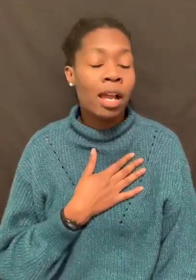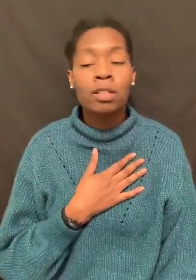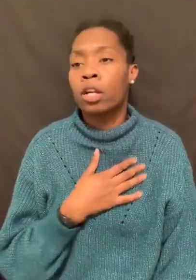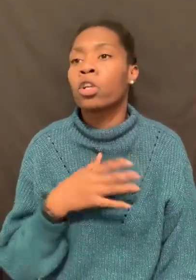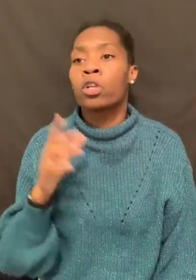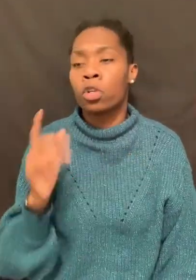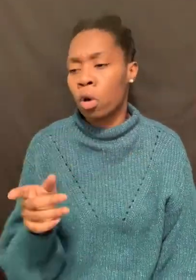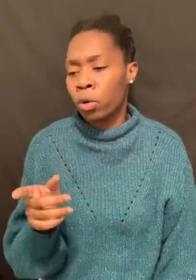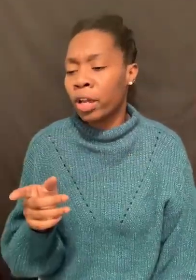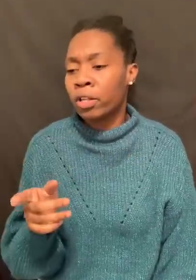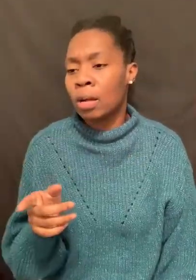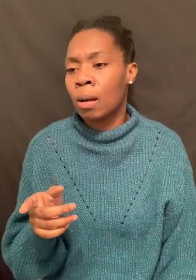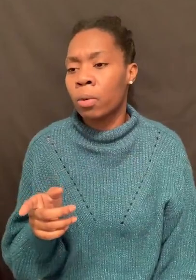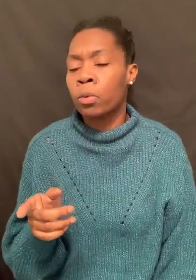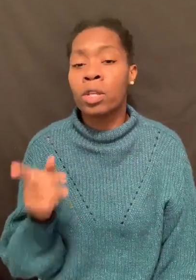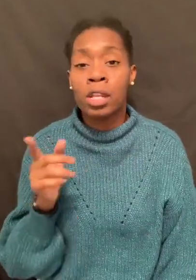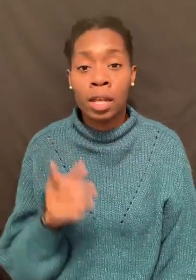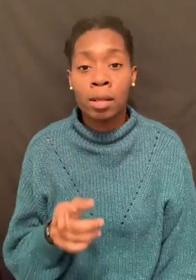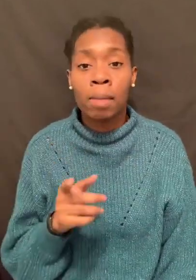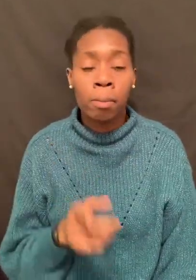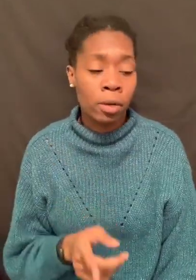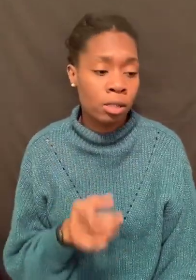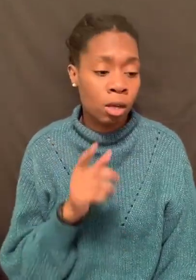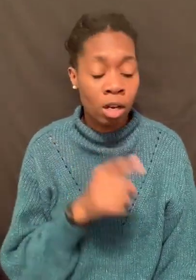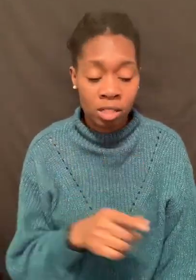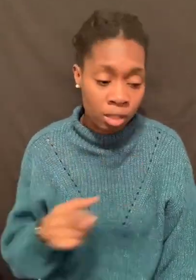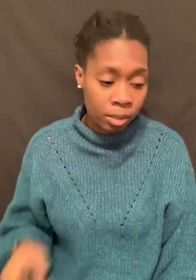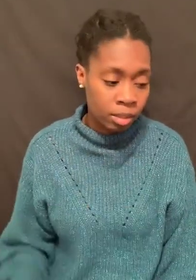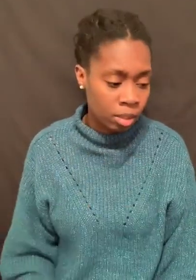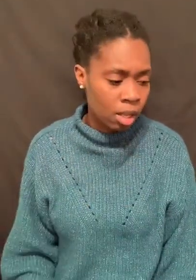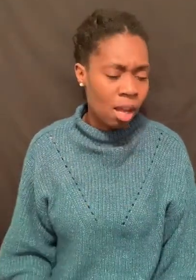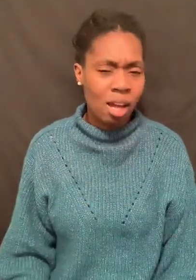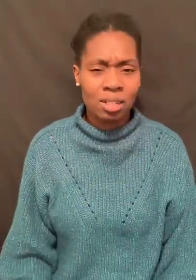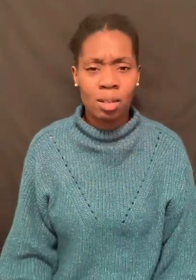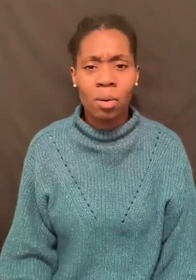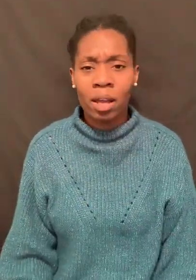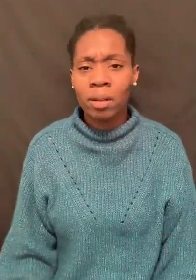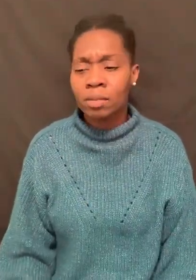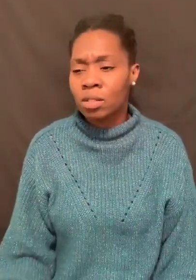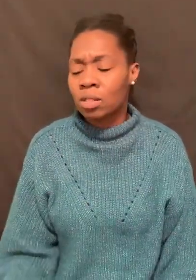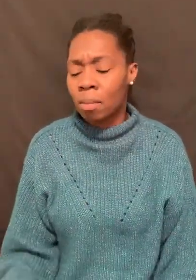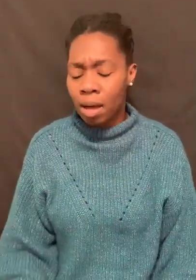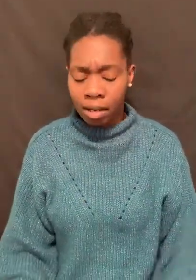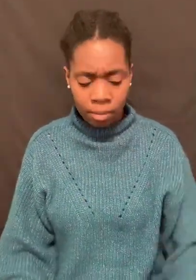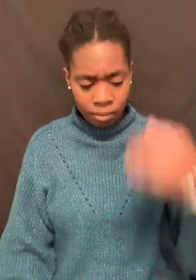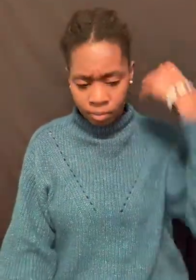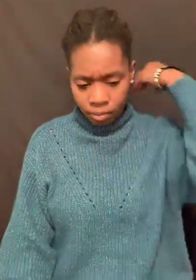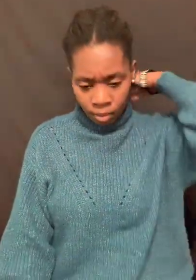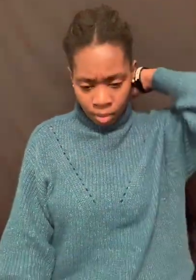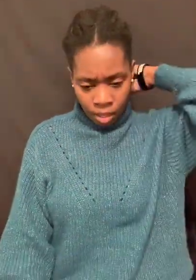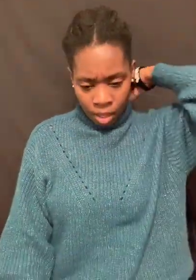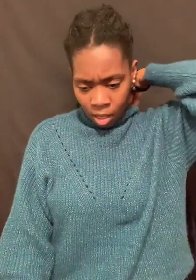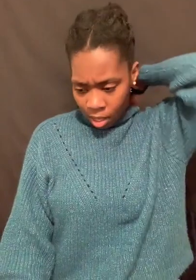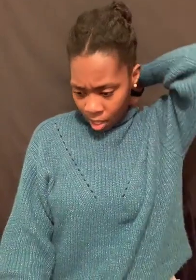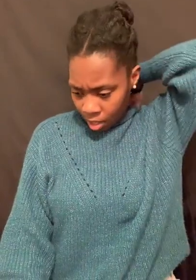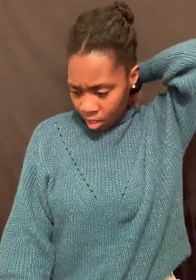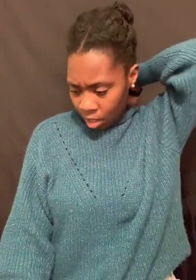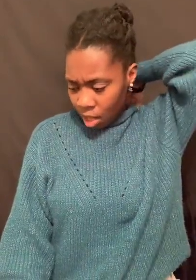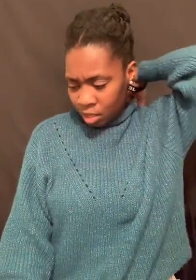And he's like, no, you can't use that Bible. You need to get the Bible that's on the syllabus. I'm like, okay. So, I buy it. And then, I thought